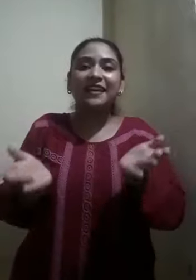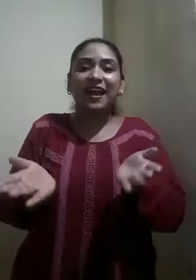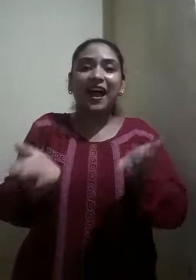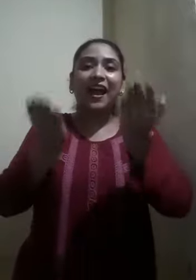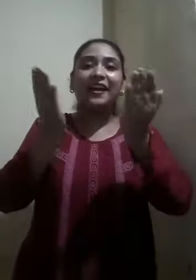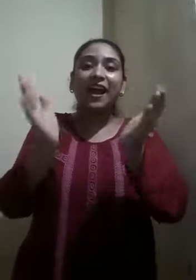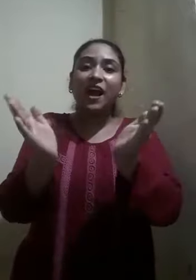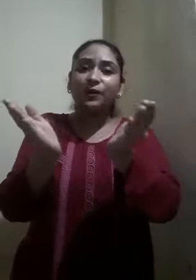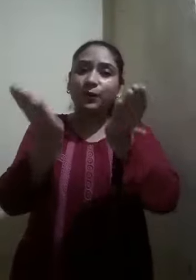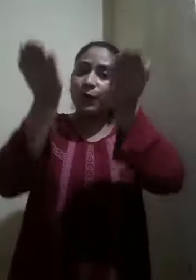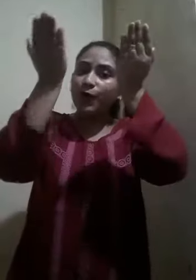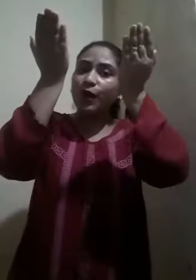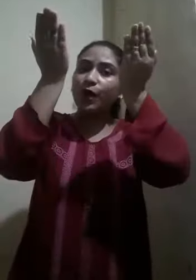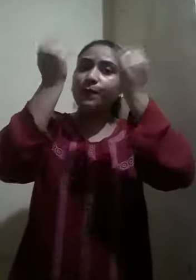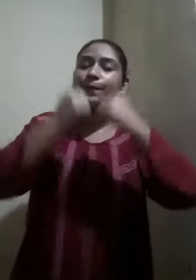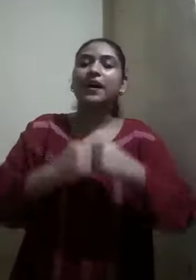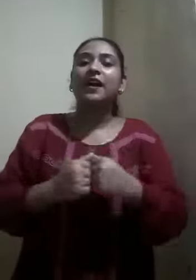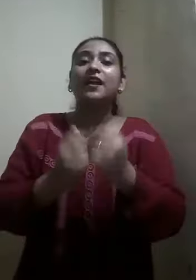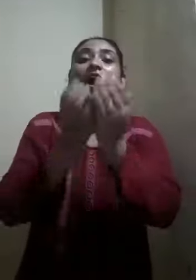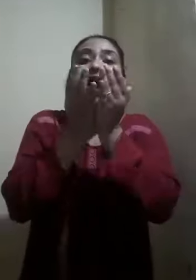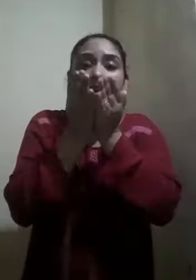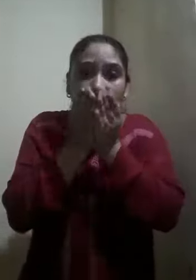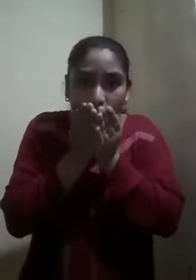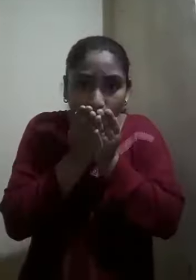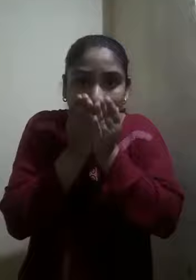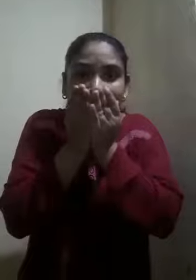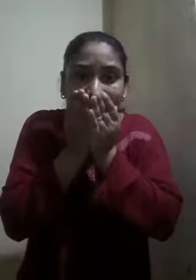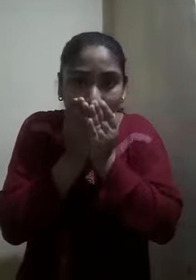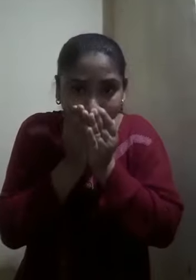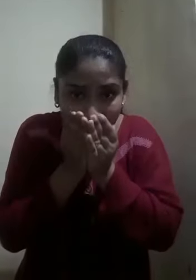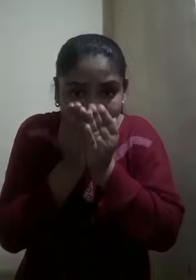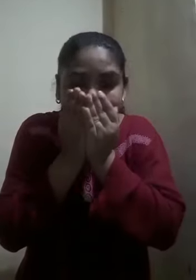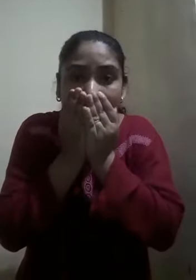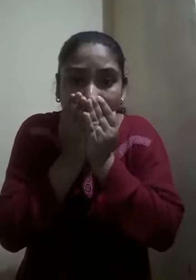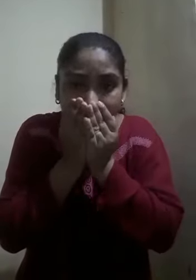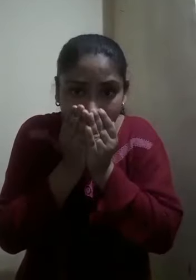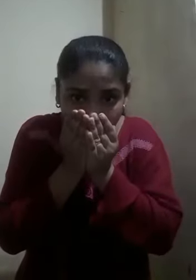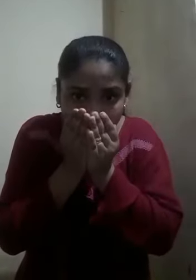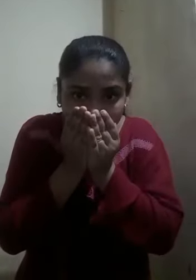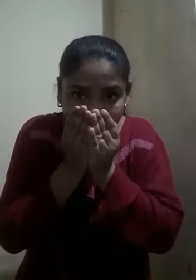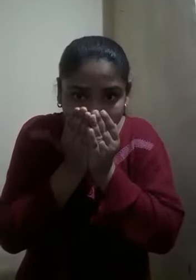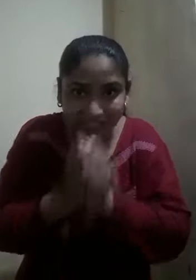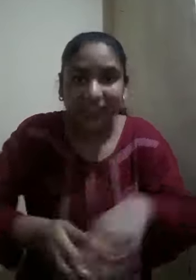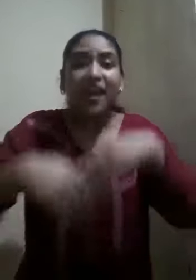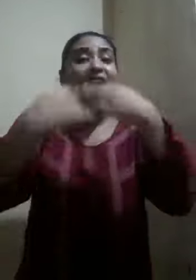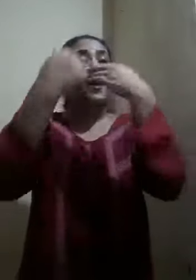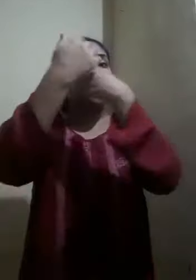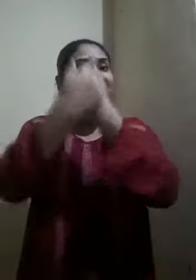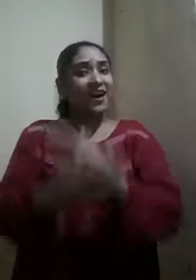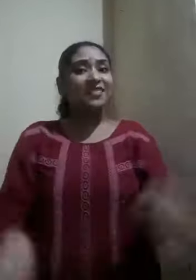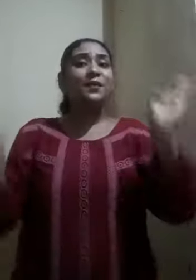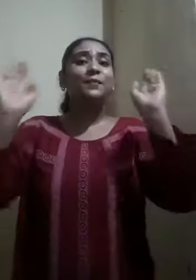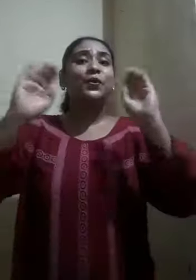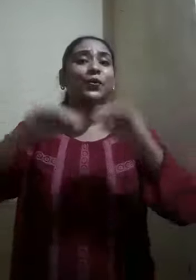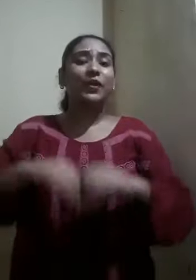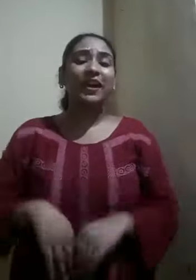aya upar. Kawwe ne piya paani, khatam hui